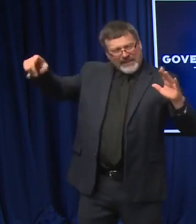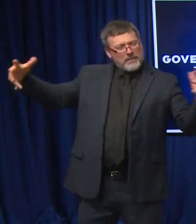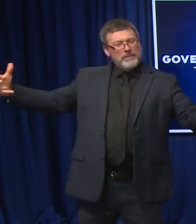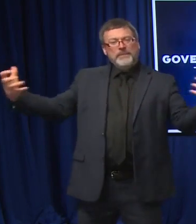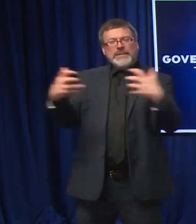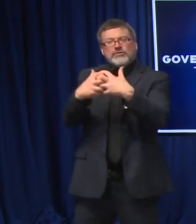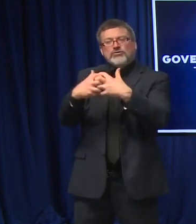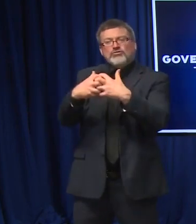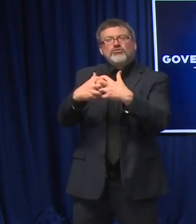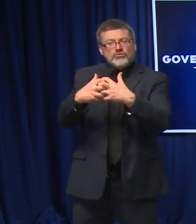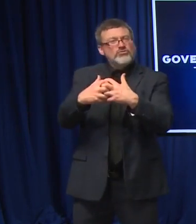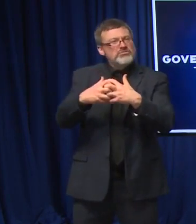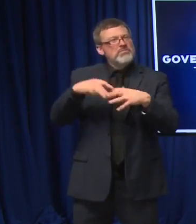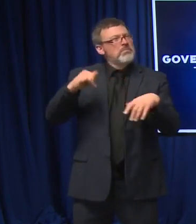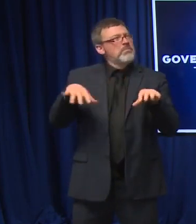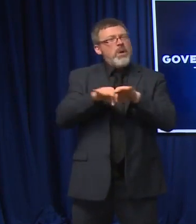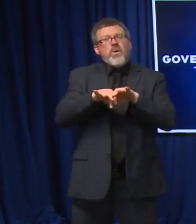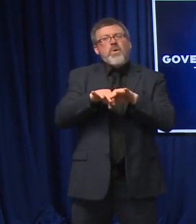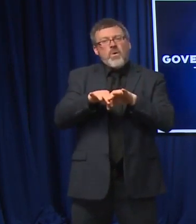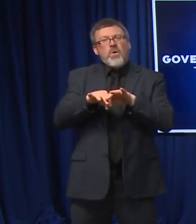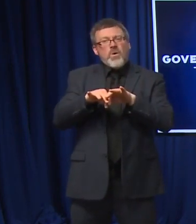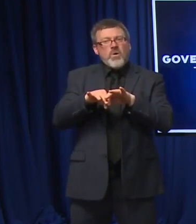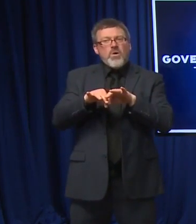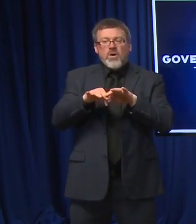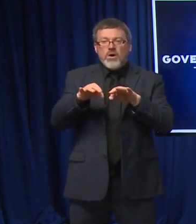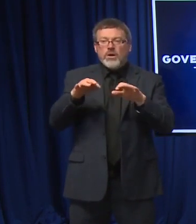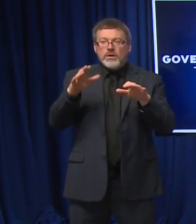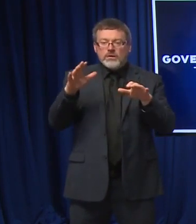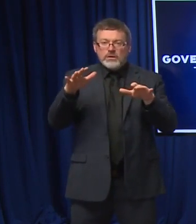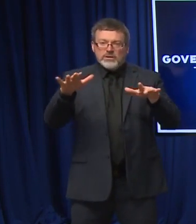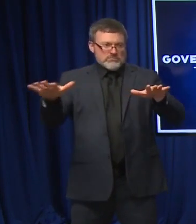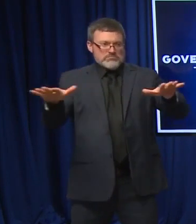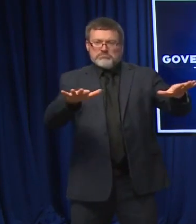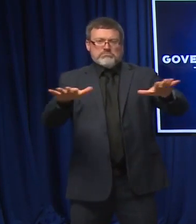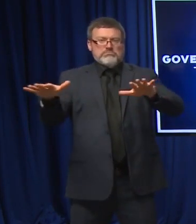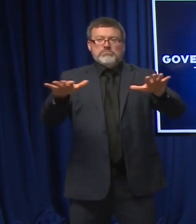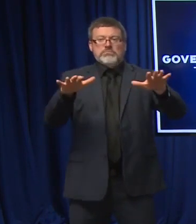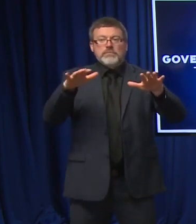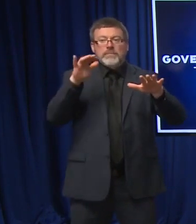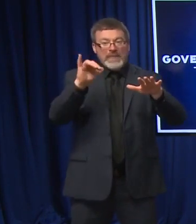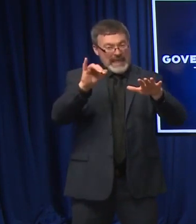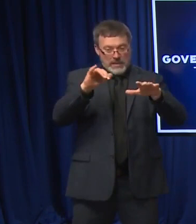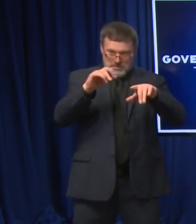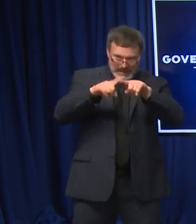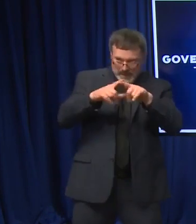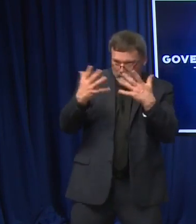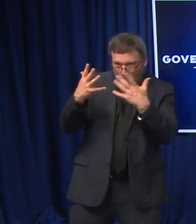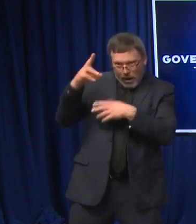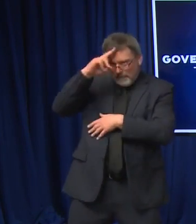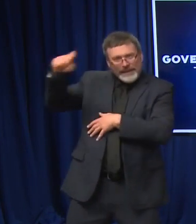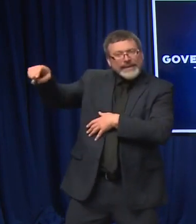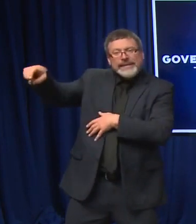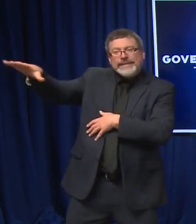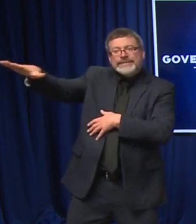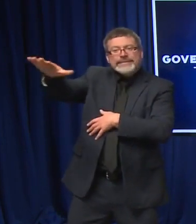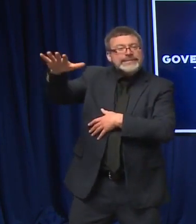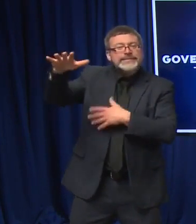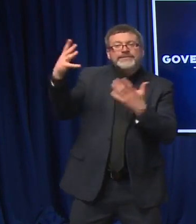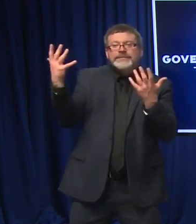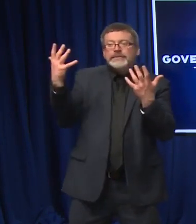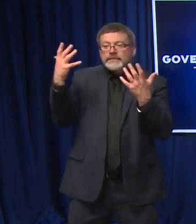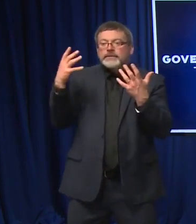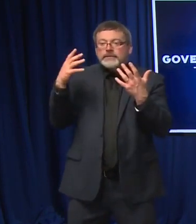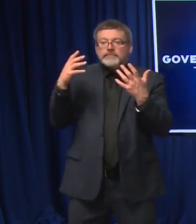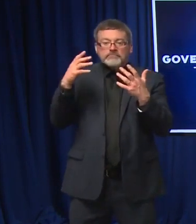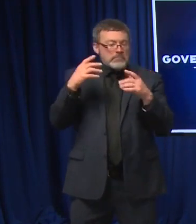both geographically, as well as, you know, per specification of the workflow need within those settings, but the Commissioner's done really taking the